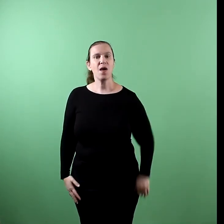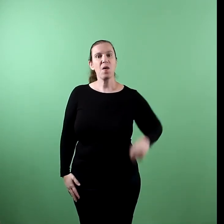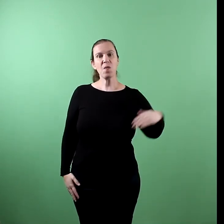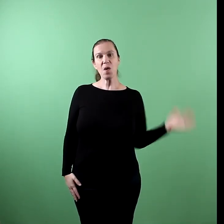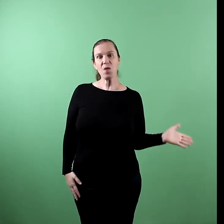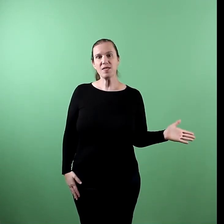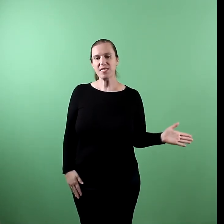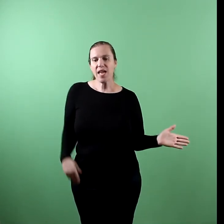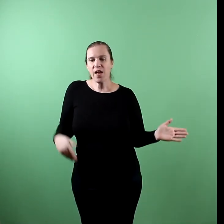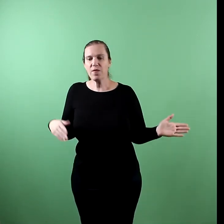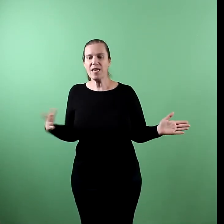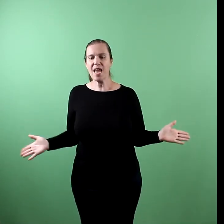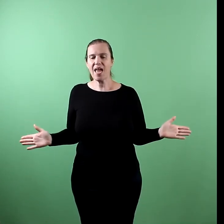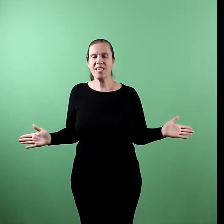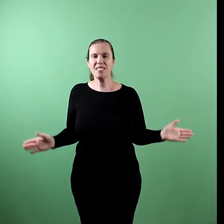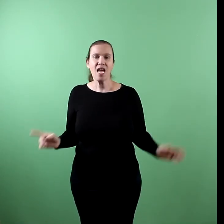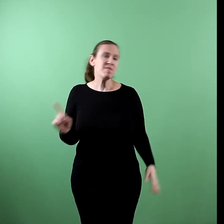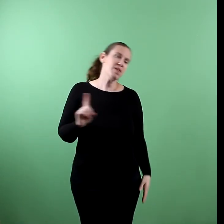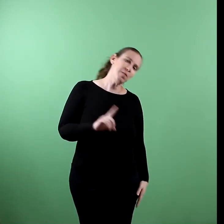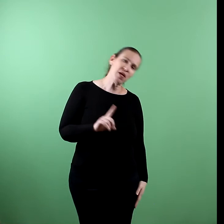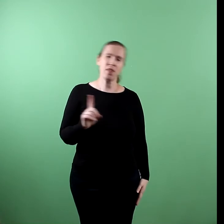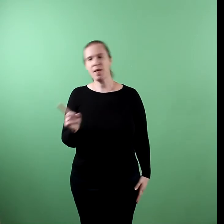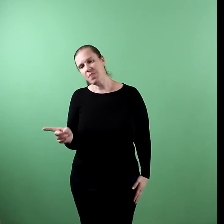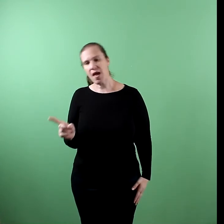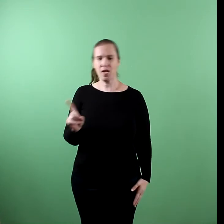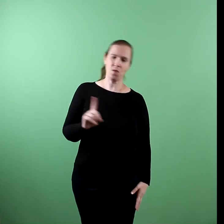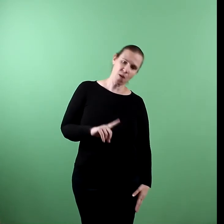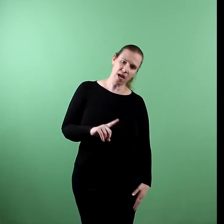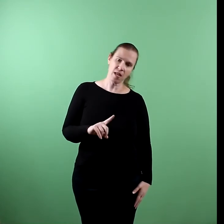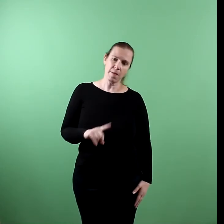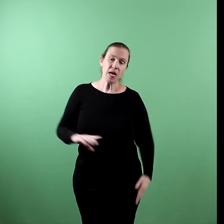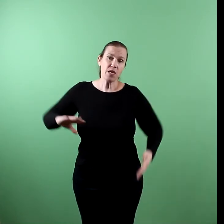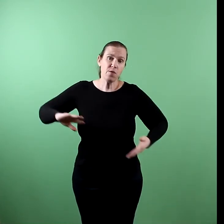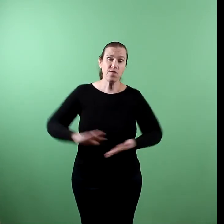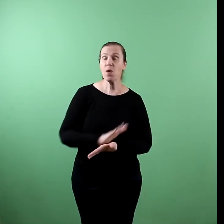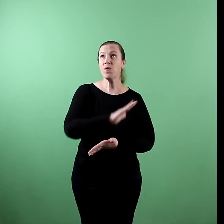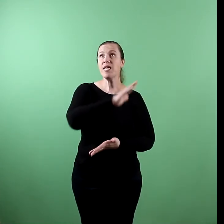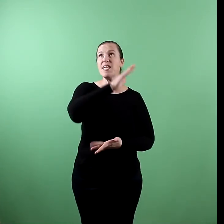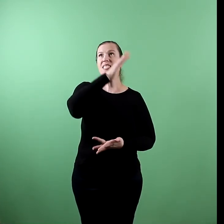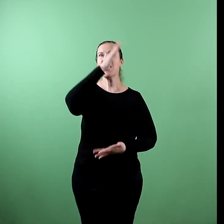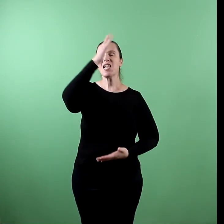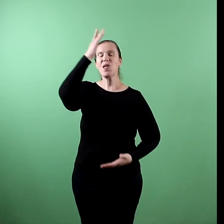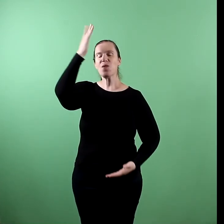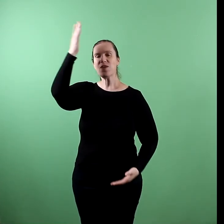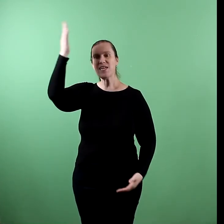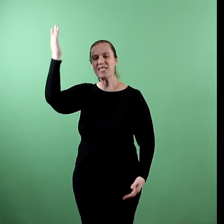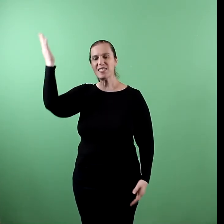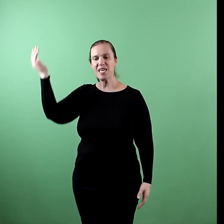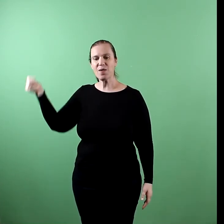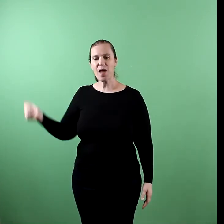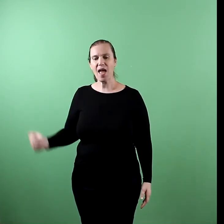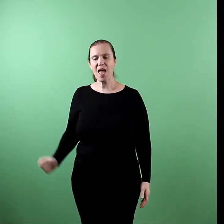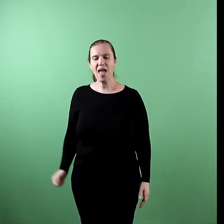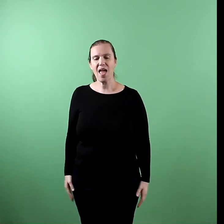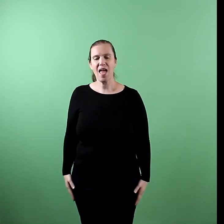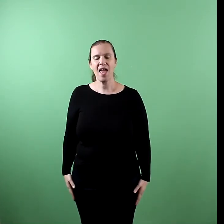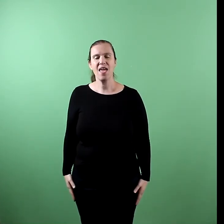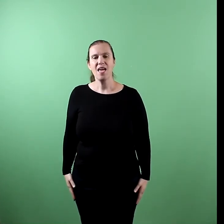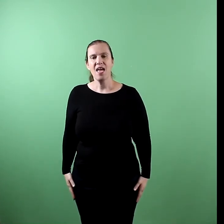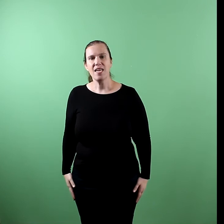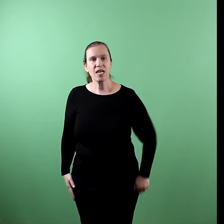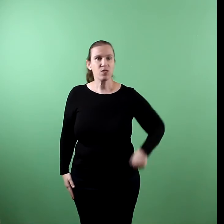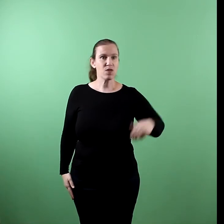It's no ordinary night, not barely black and white, but euphorious and gloriously red.